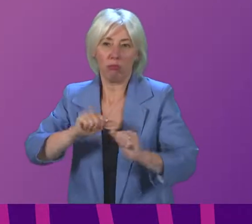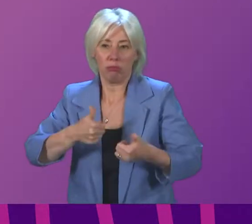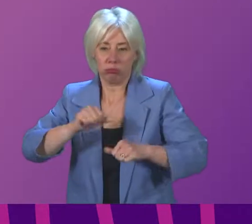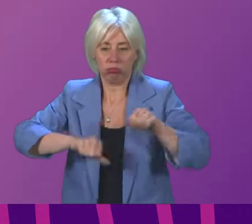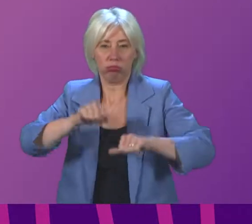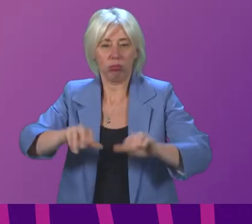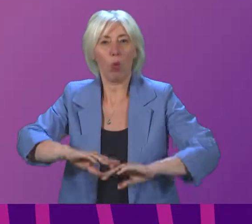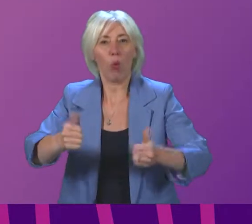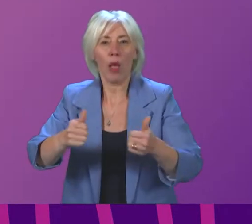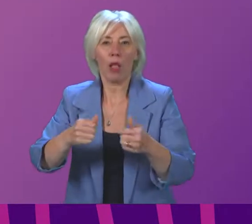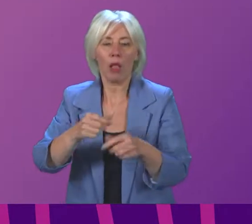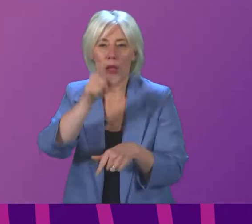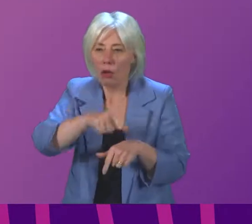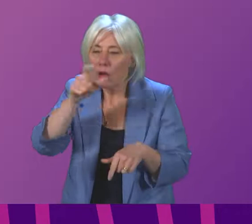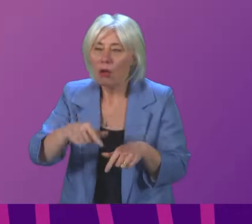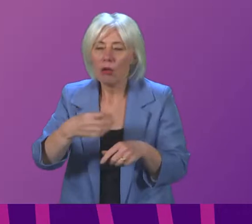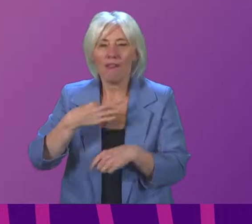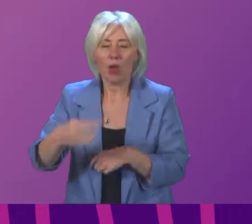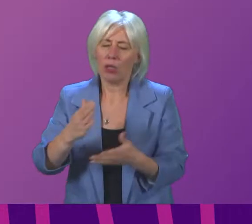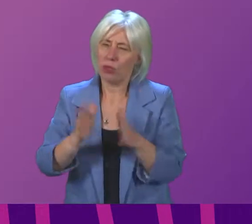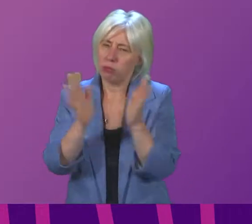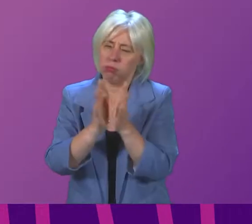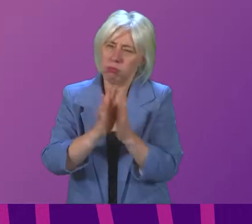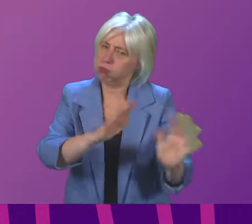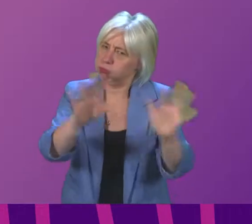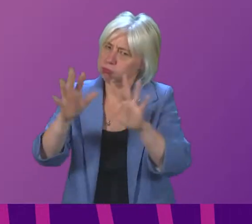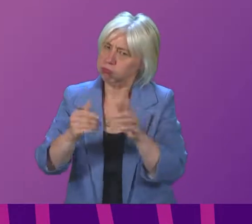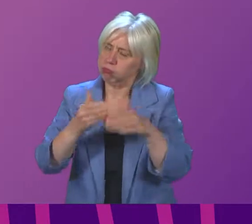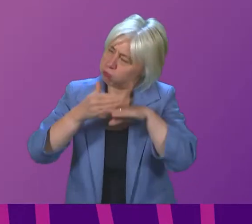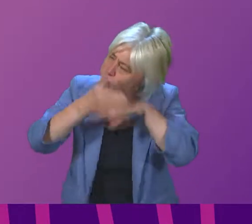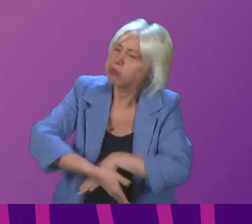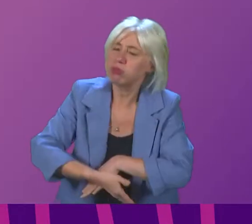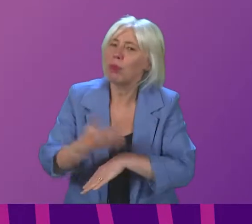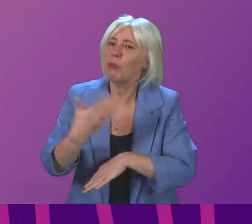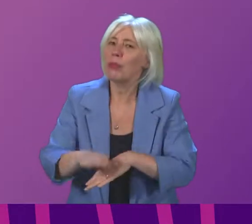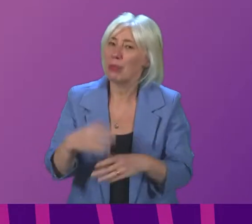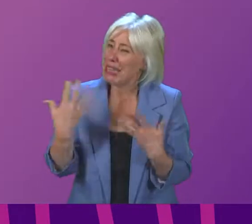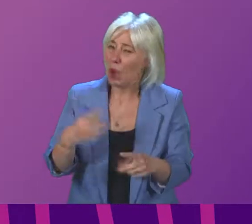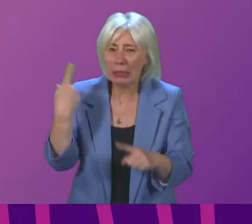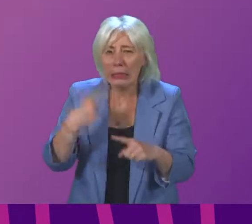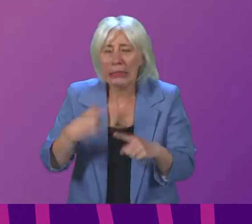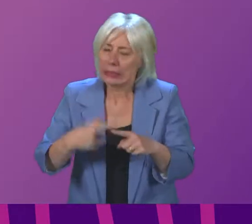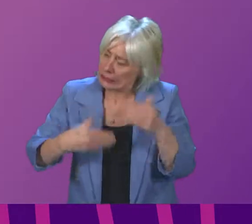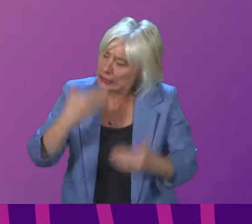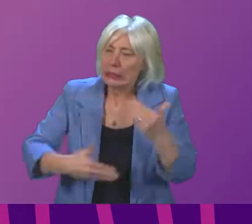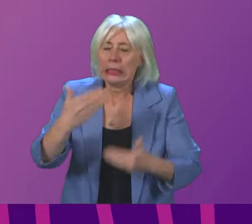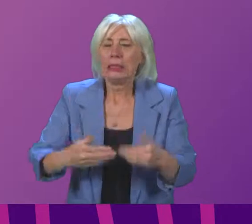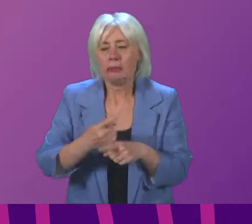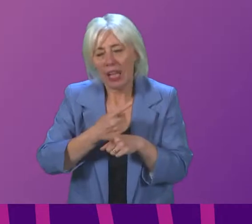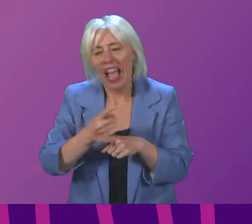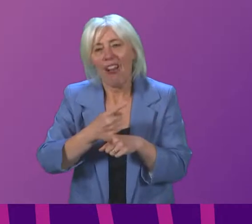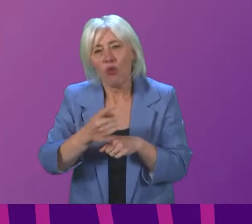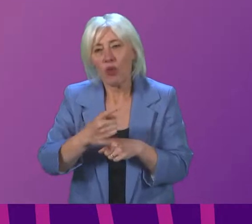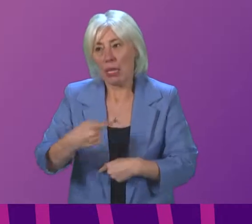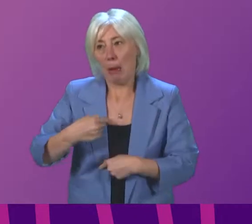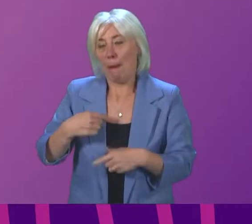and staff undoubtedly deserve our praise and thanks. But now we need to go even faster. Week after week, my